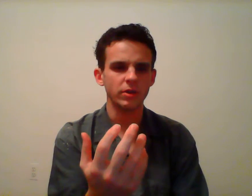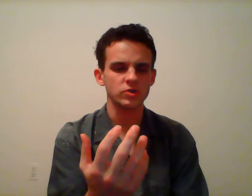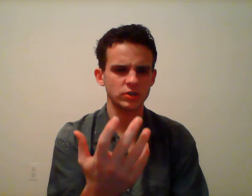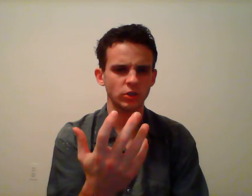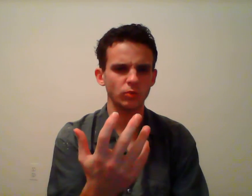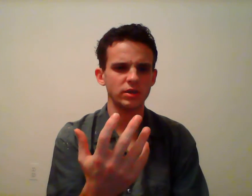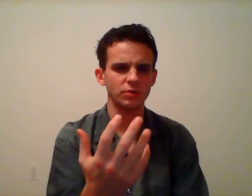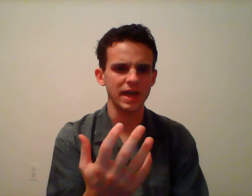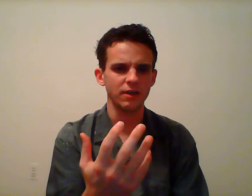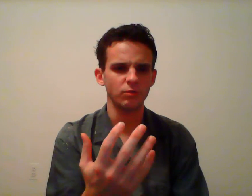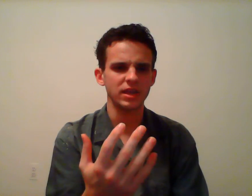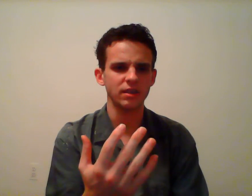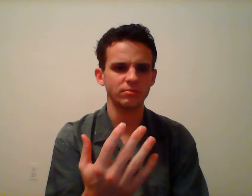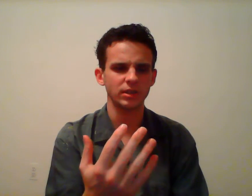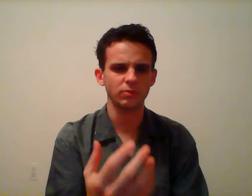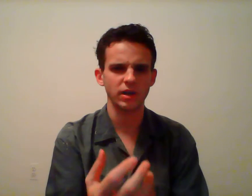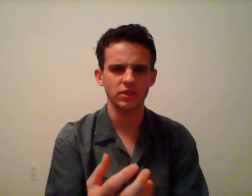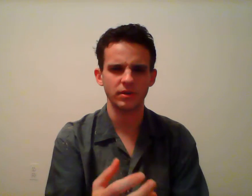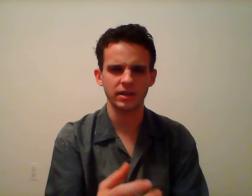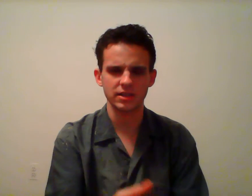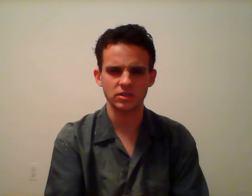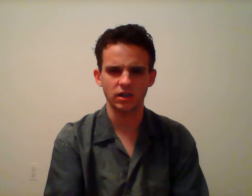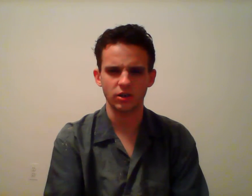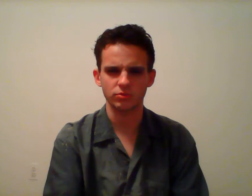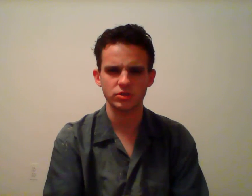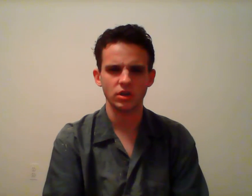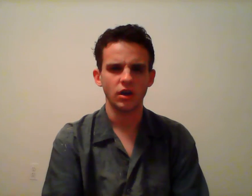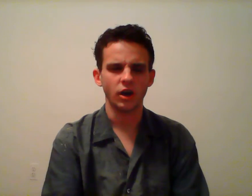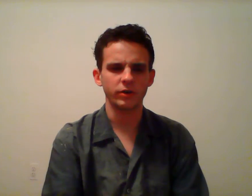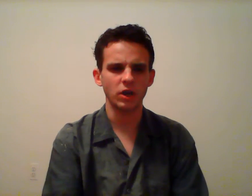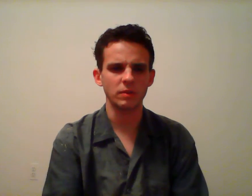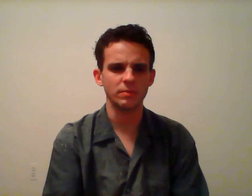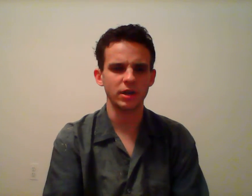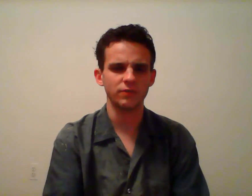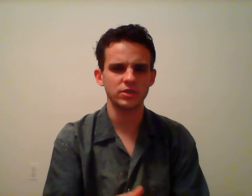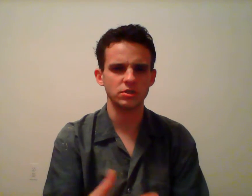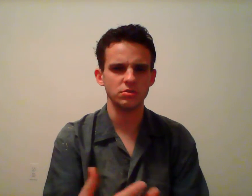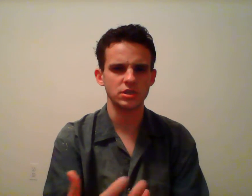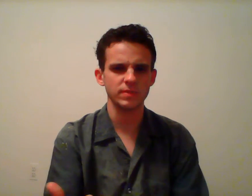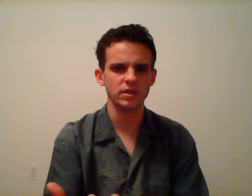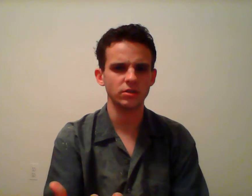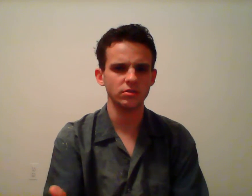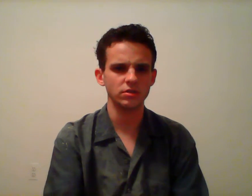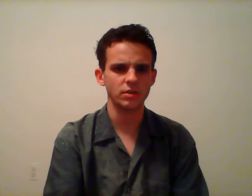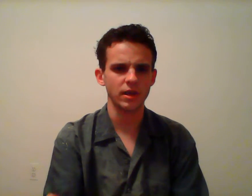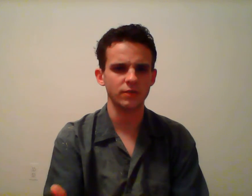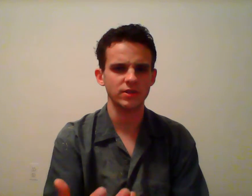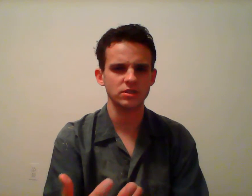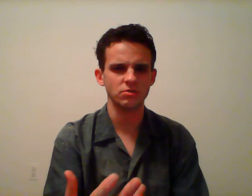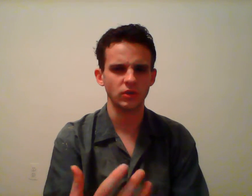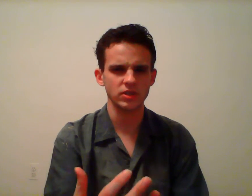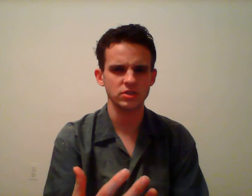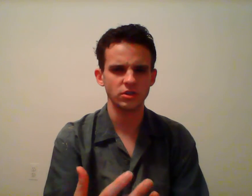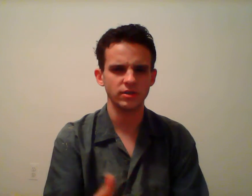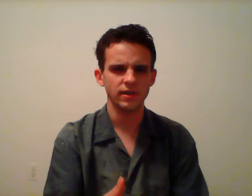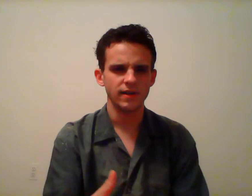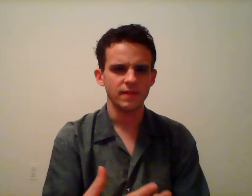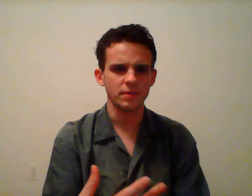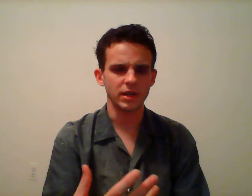Because until we know that, we can't really weigh them against the harms. Are we talking about the benefits to the speaker, the benefits to the listener, the